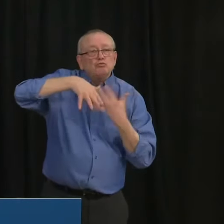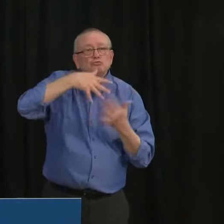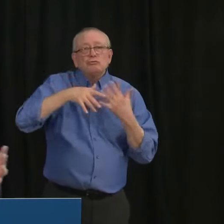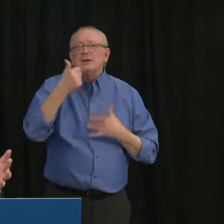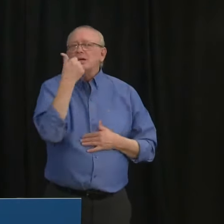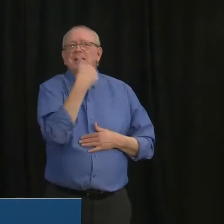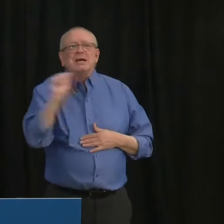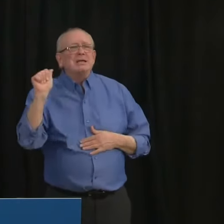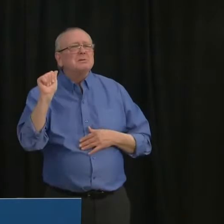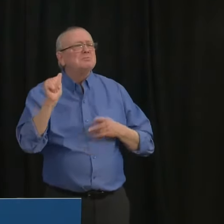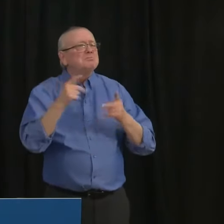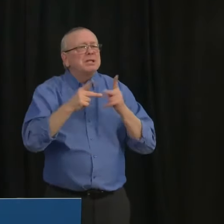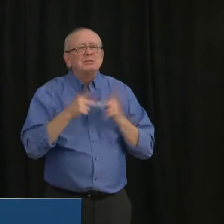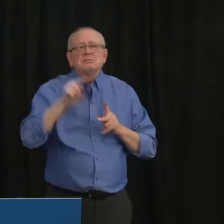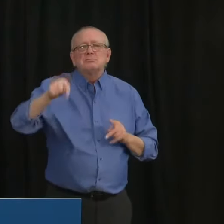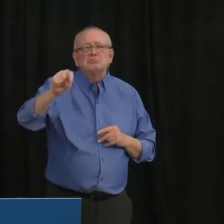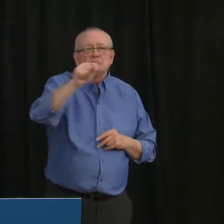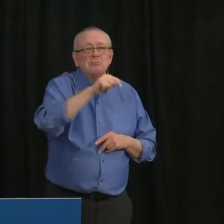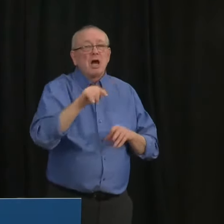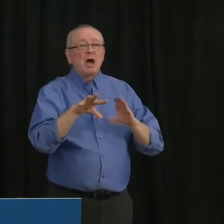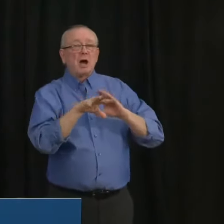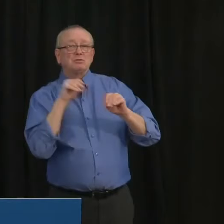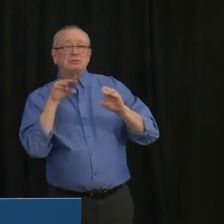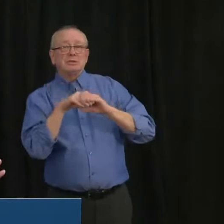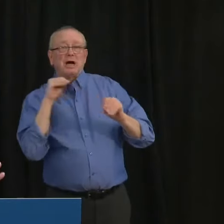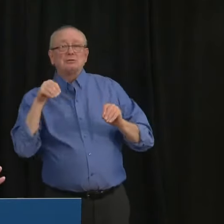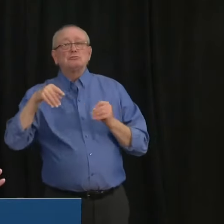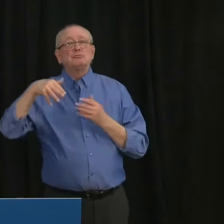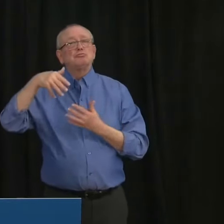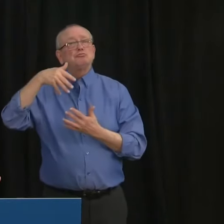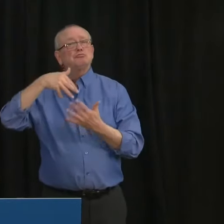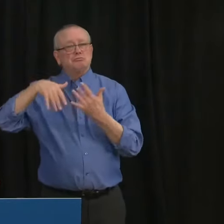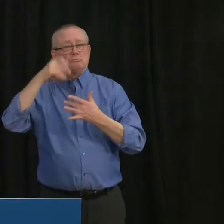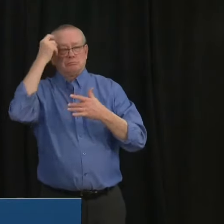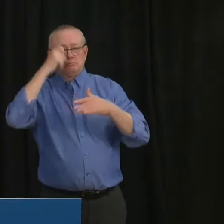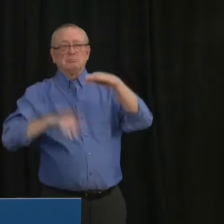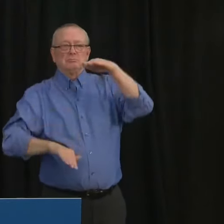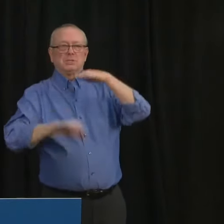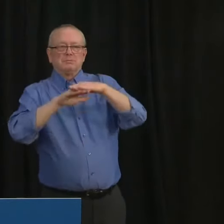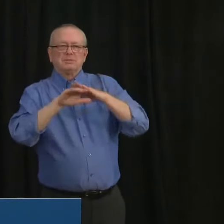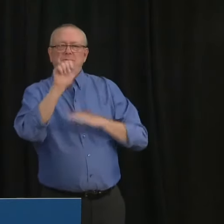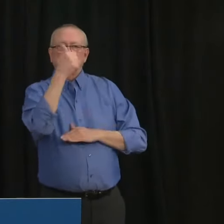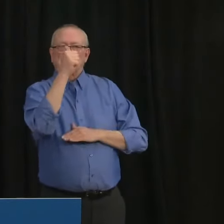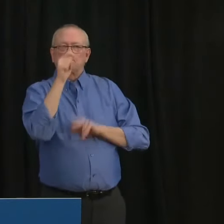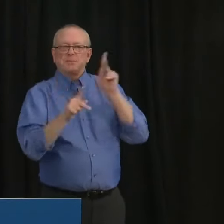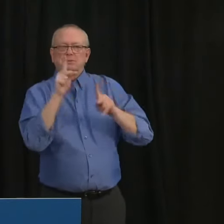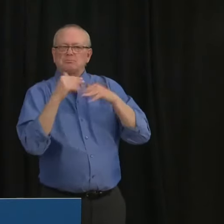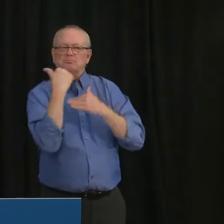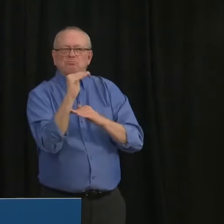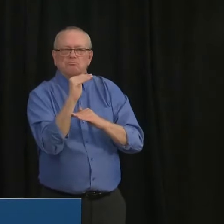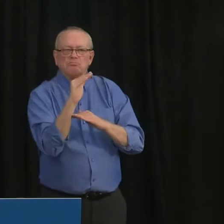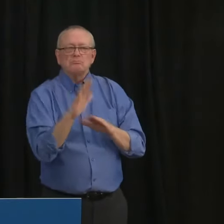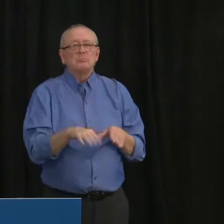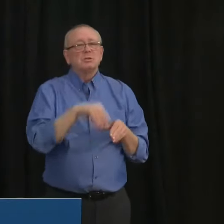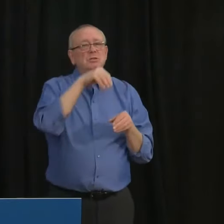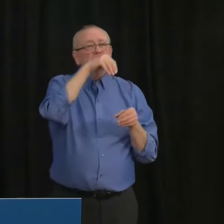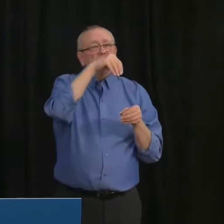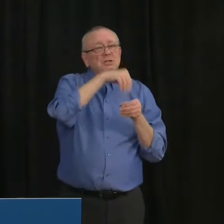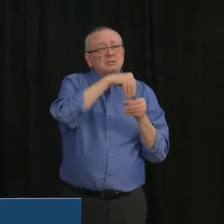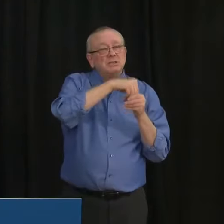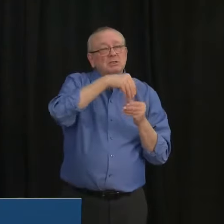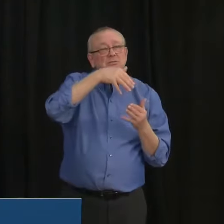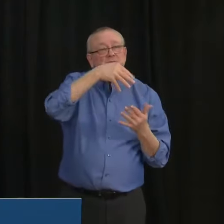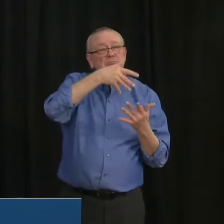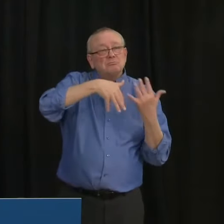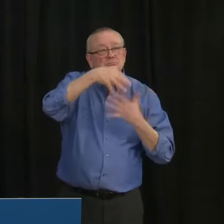And outdoor social gatherings will be limited to a maximum of 10 people. Let me repeat, no indoor social gatherings